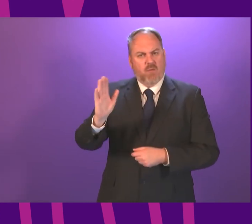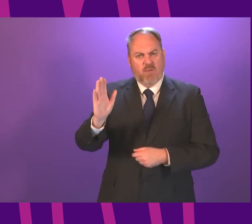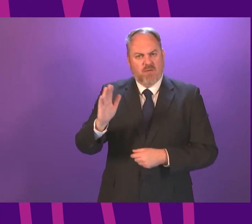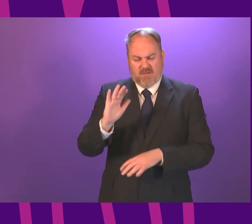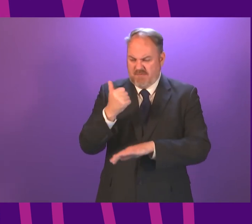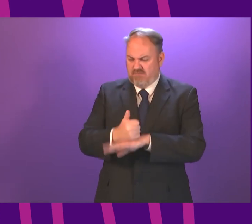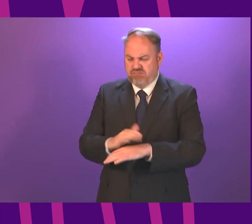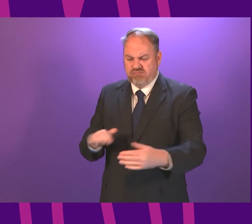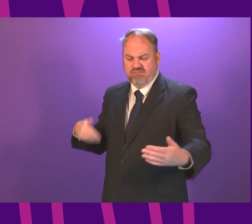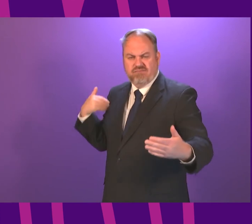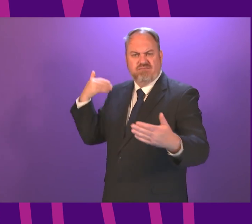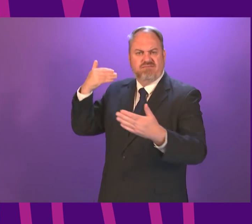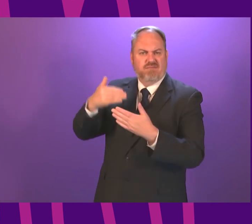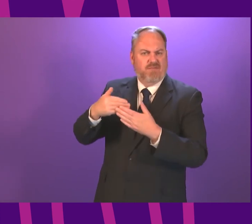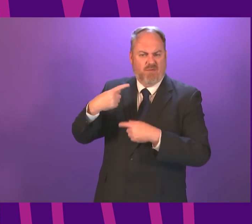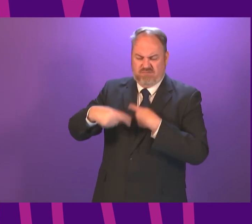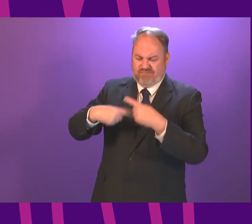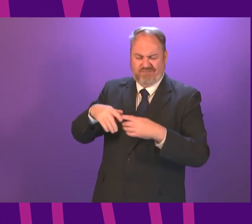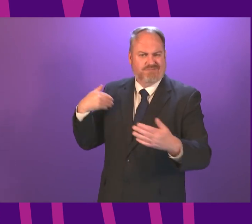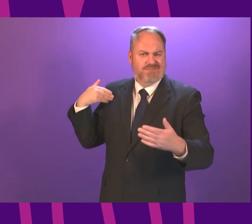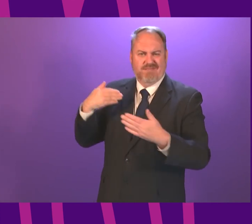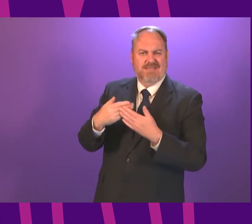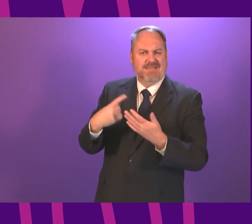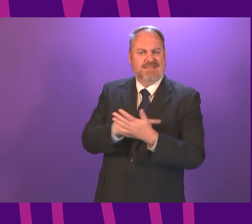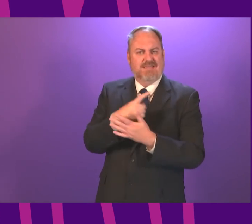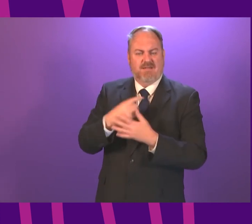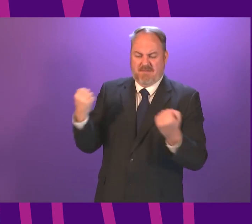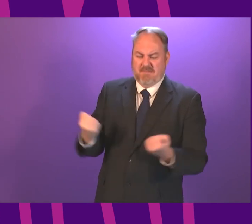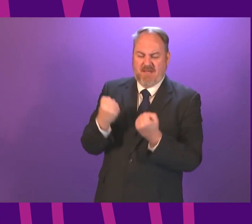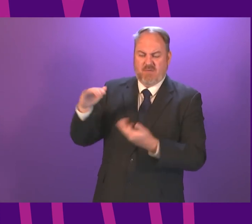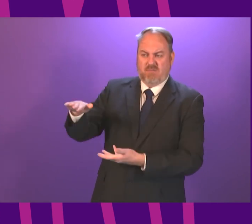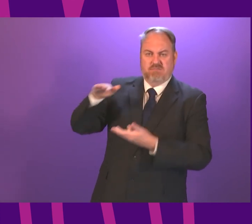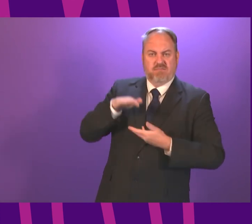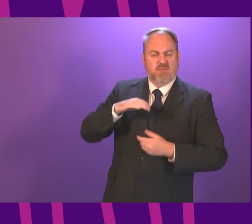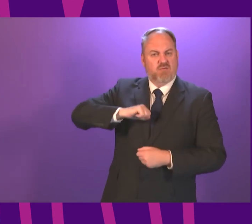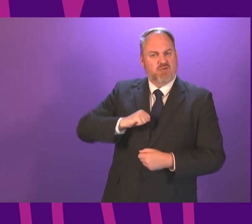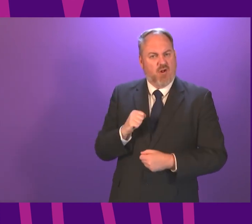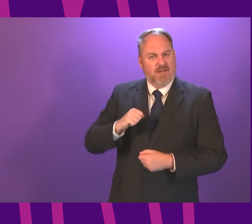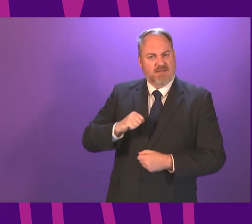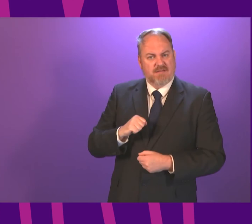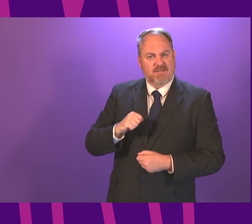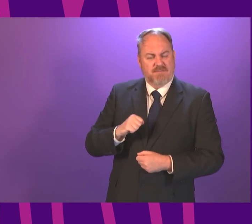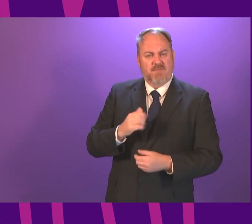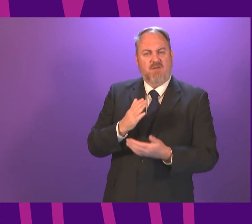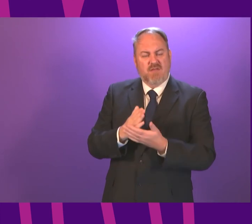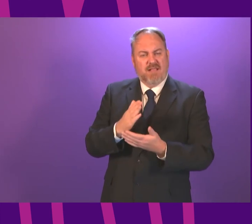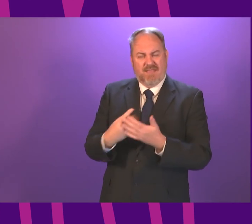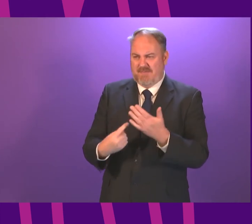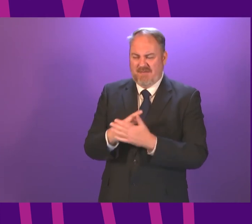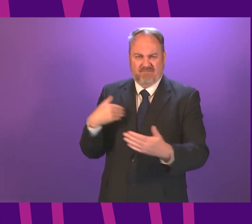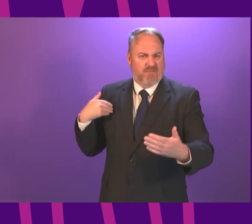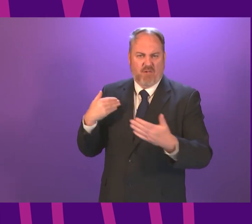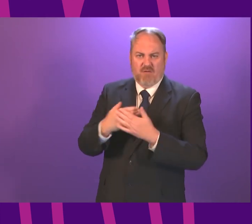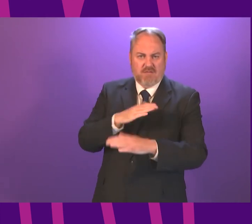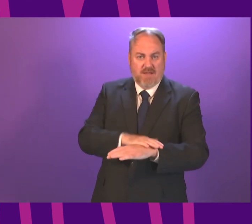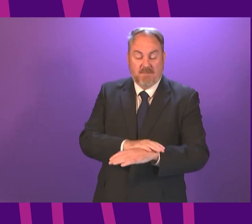been that way since the dawn of devolution. So, under previous governments there was that dual role. Secondly,